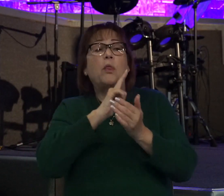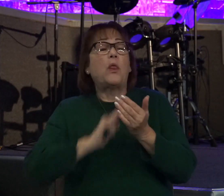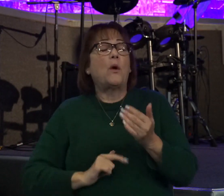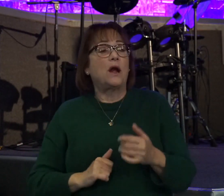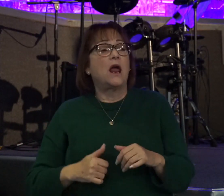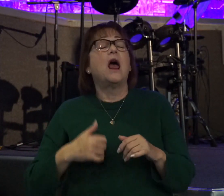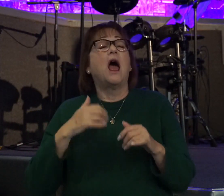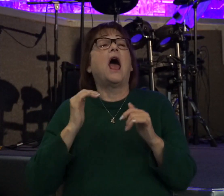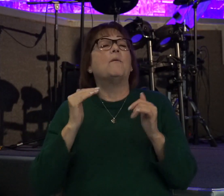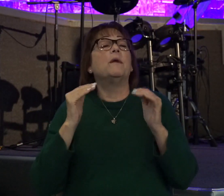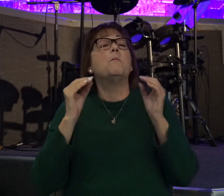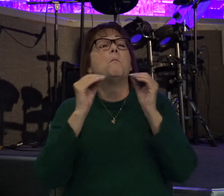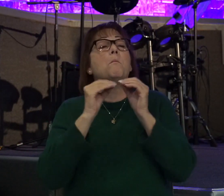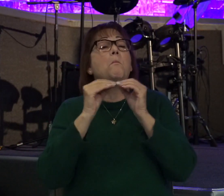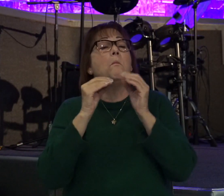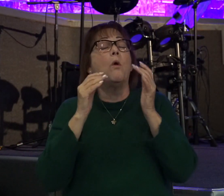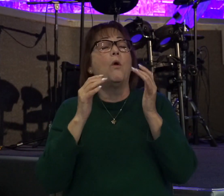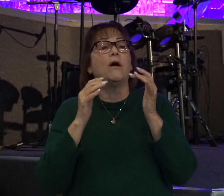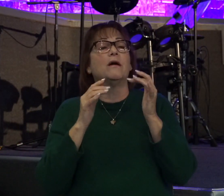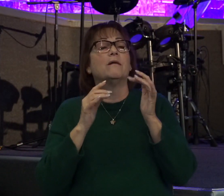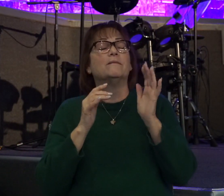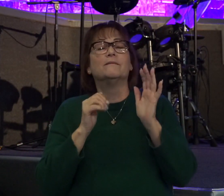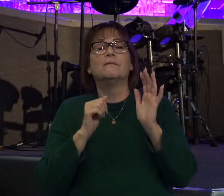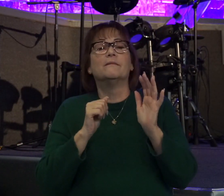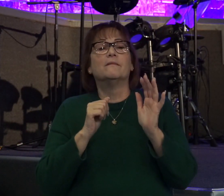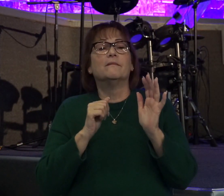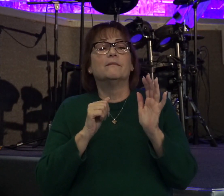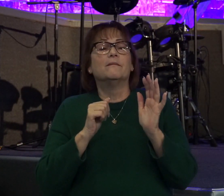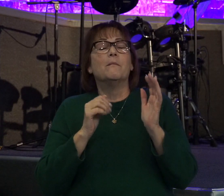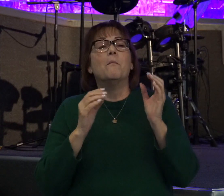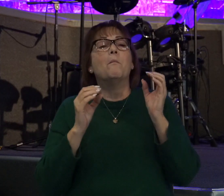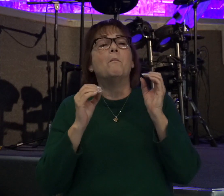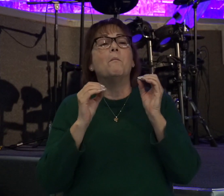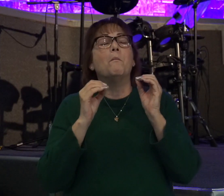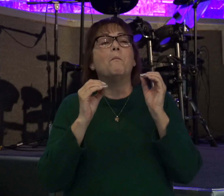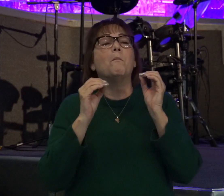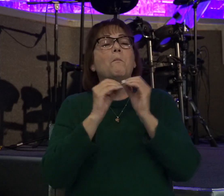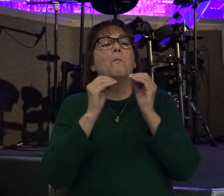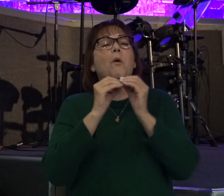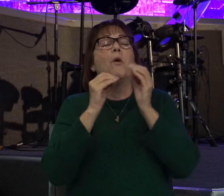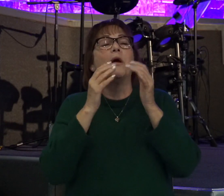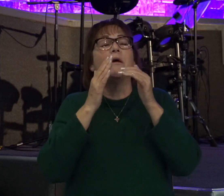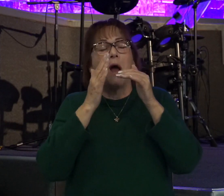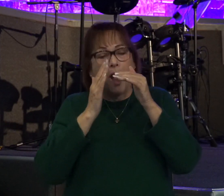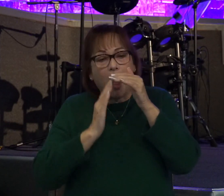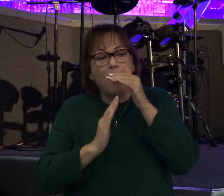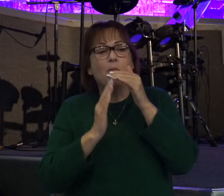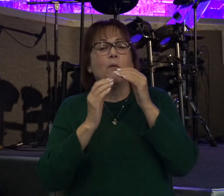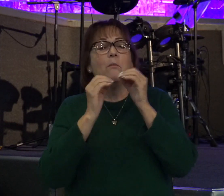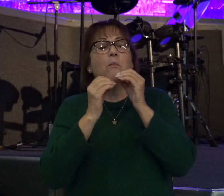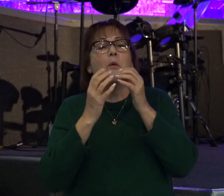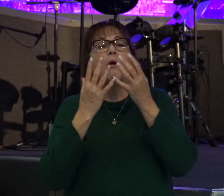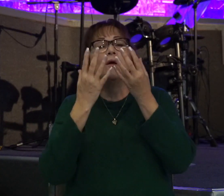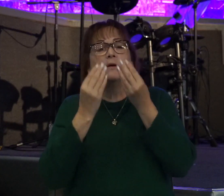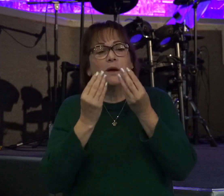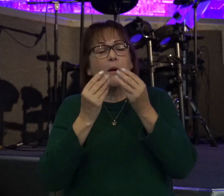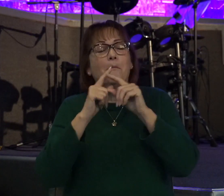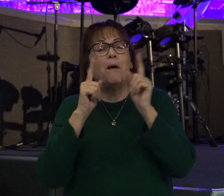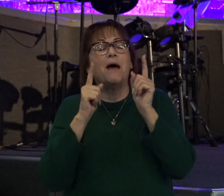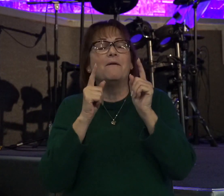be even more undignified than this, and will be humble in my own sight. But as for the maidservants of whom you have